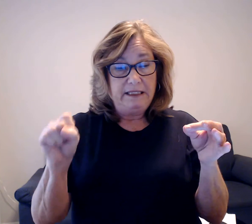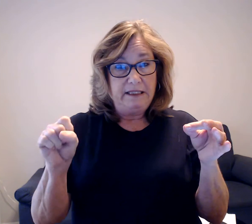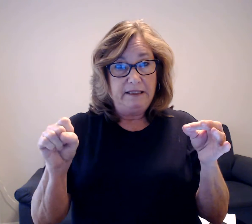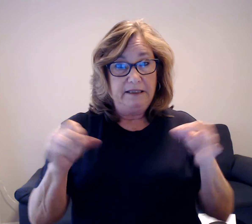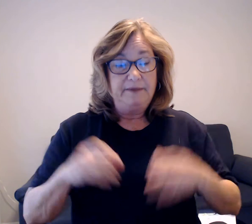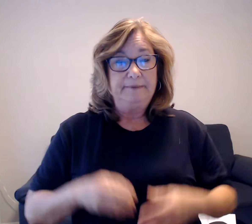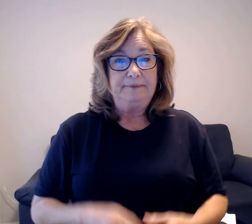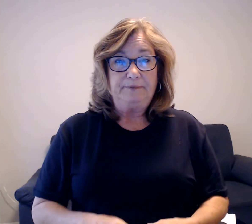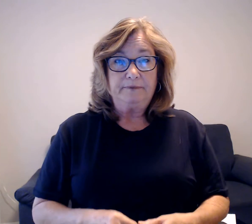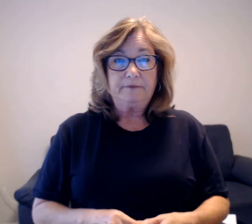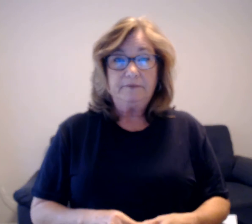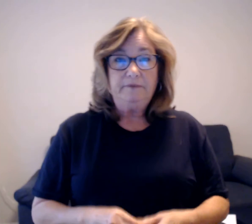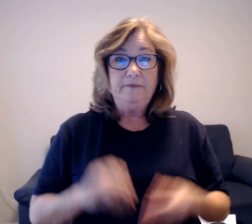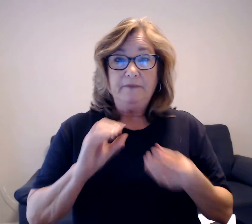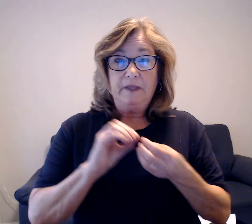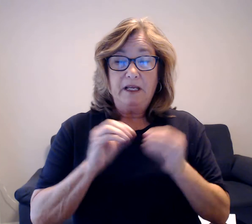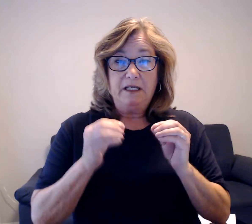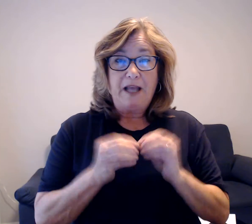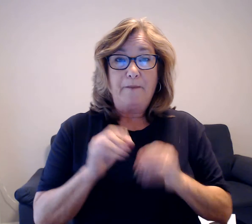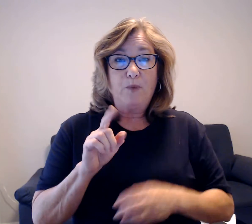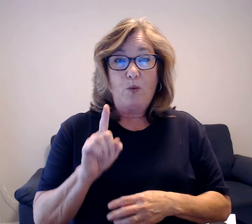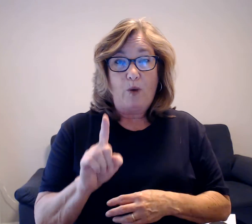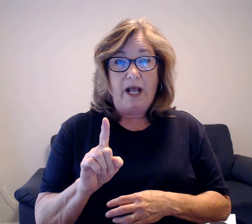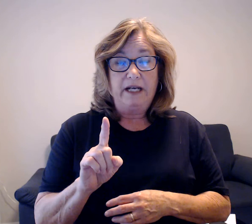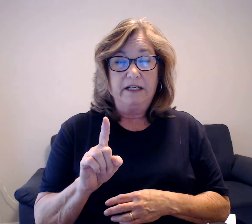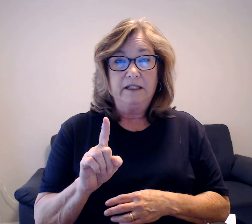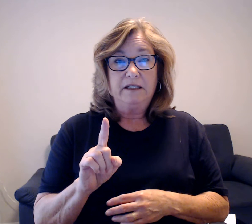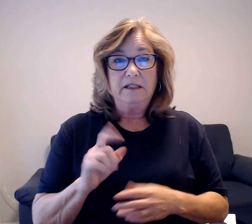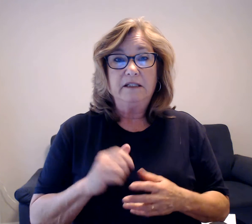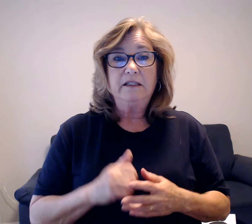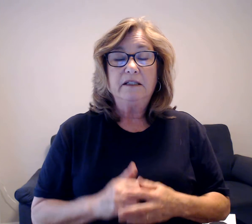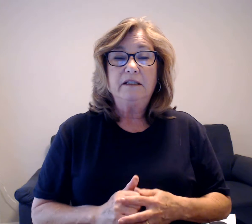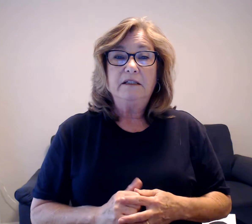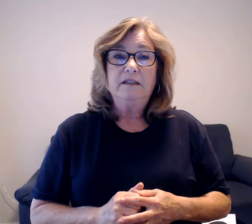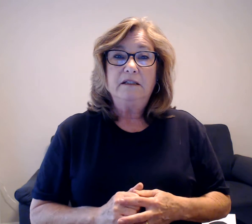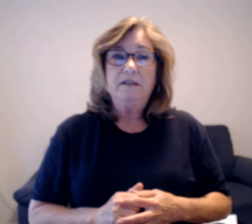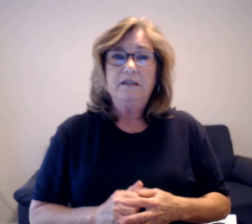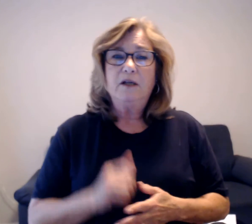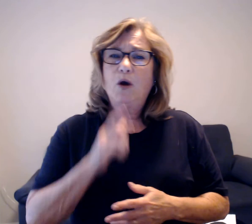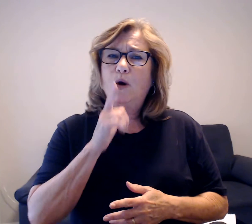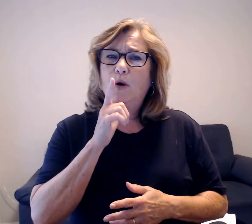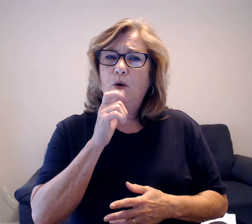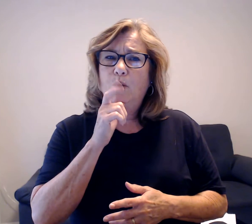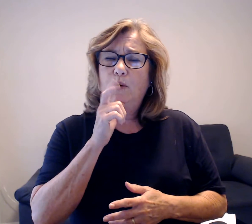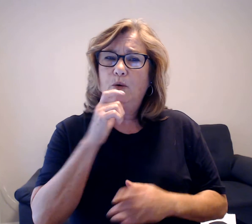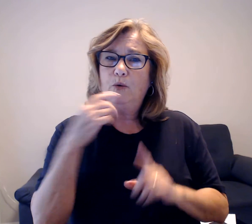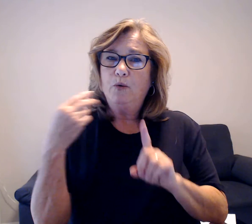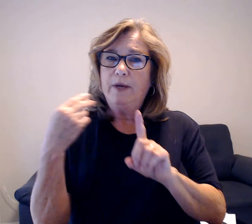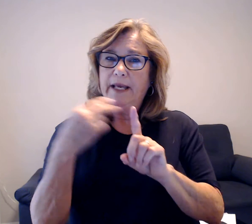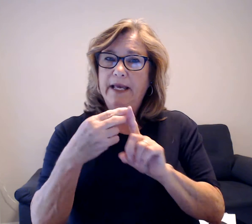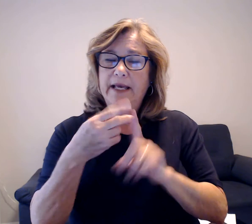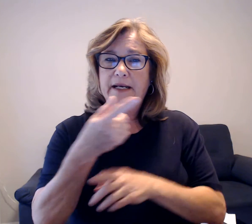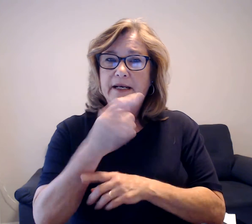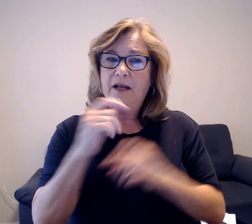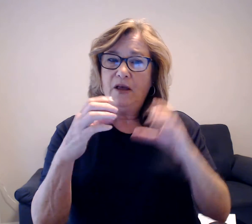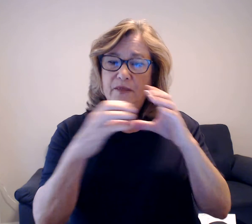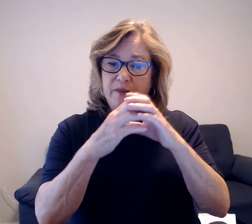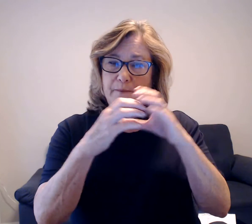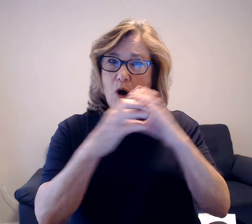Number 1. Who hit the ball into the garden?